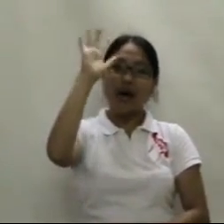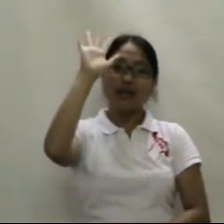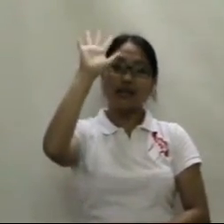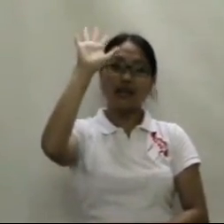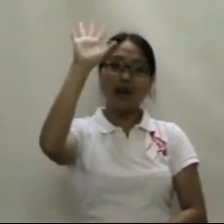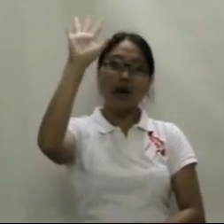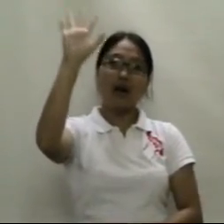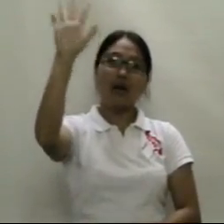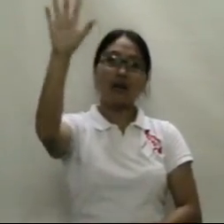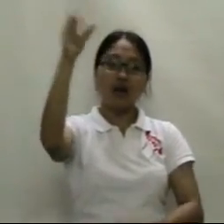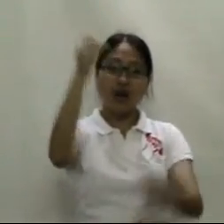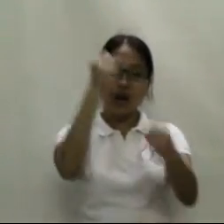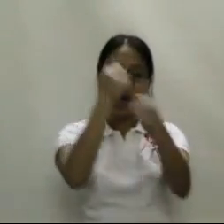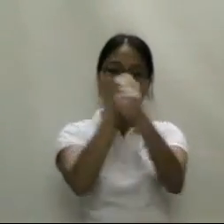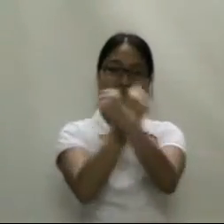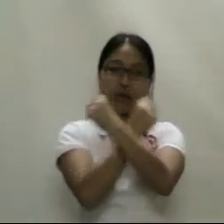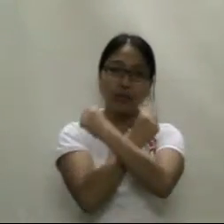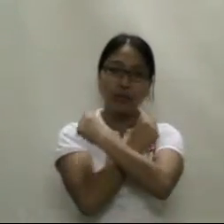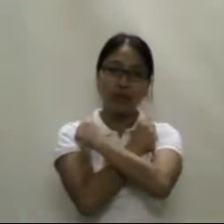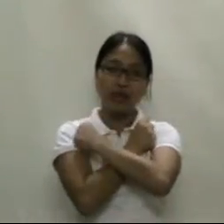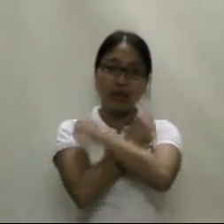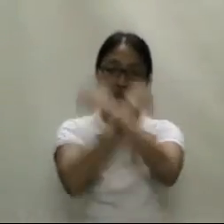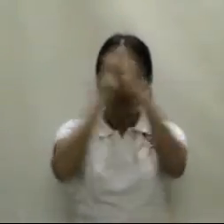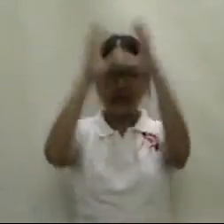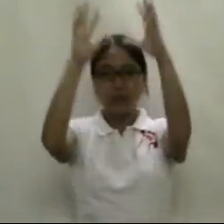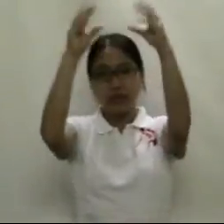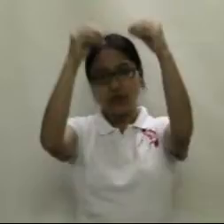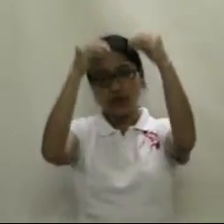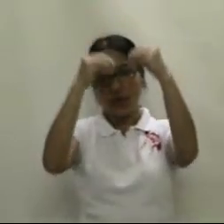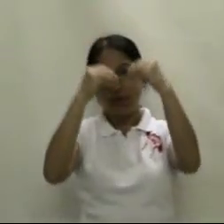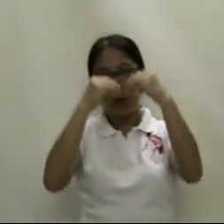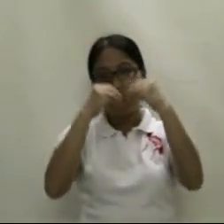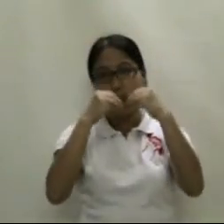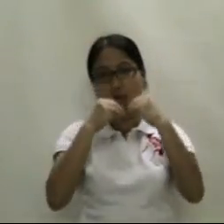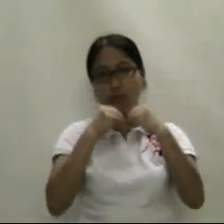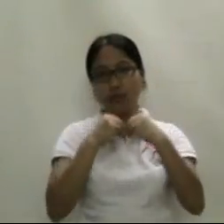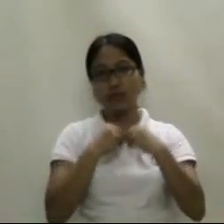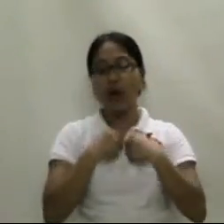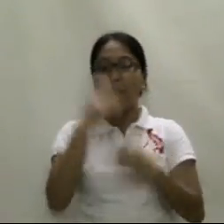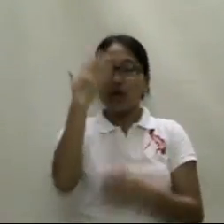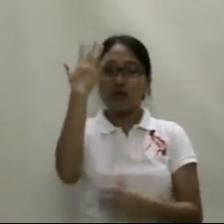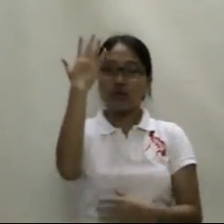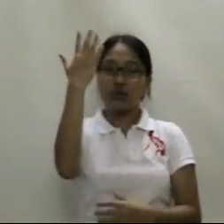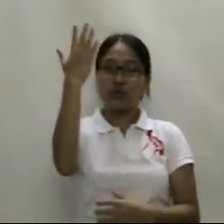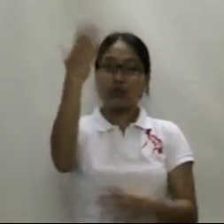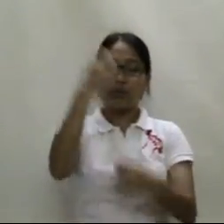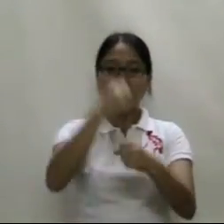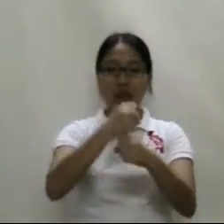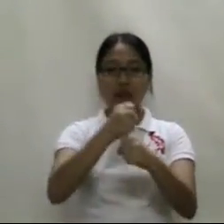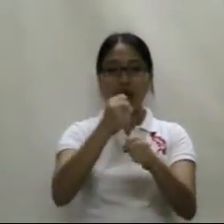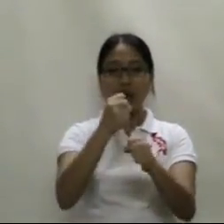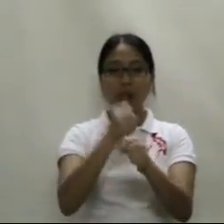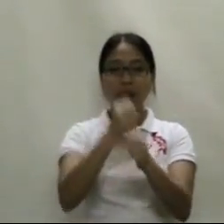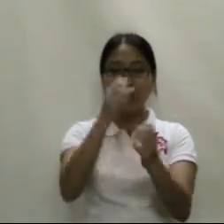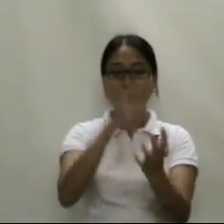By the heart of the nature's road, the easiest way to do